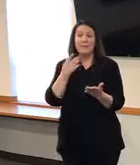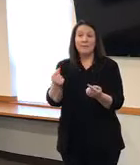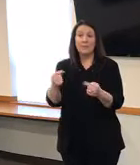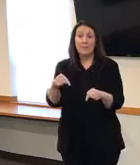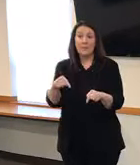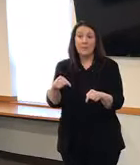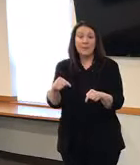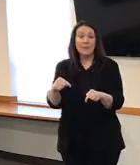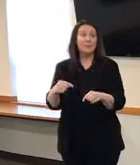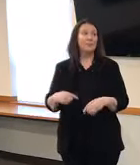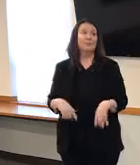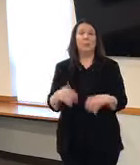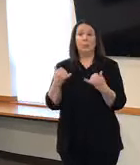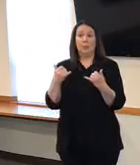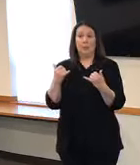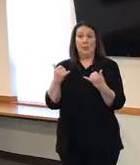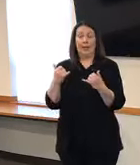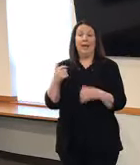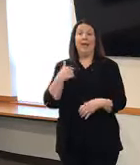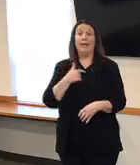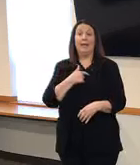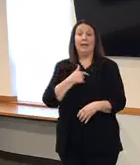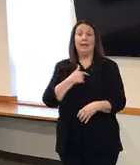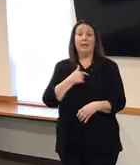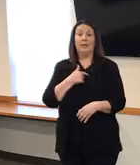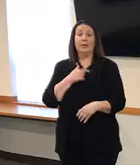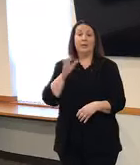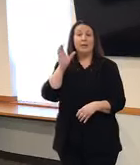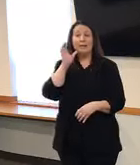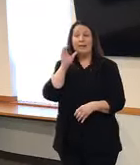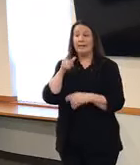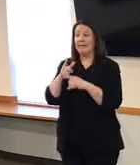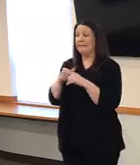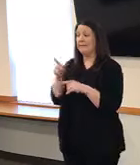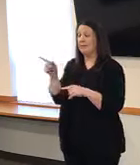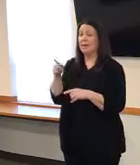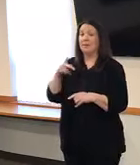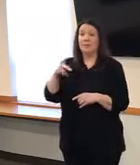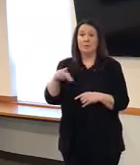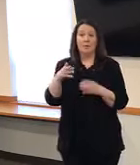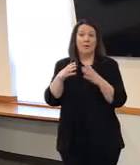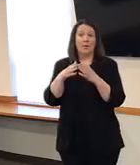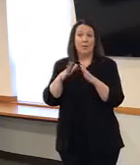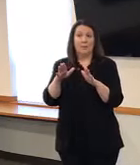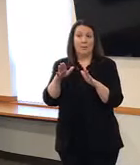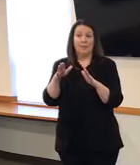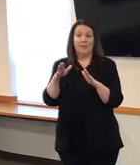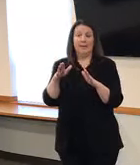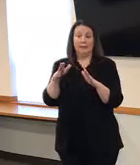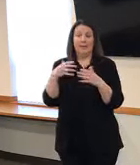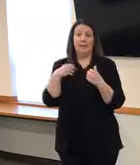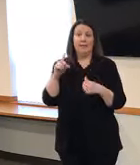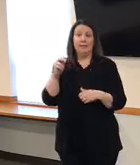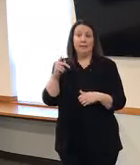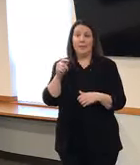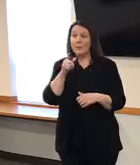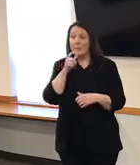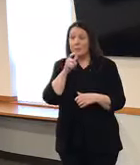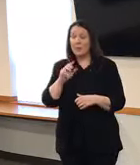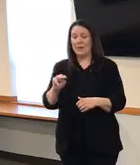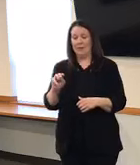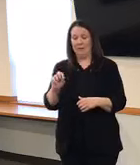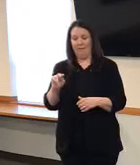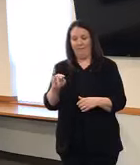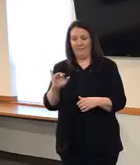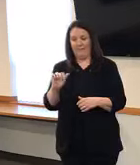Today you'll be hearing from the director of our Public Health Department, Monica Hendrickson, as well as the